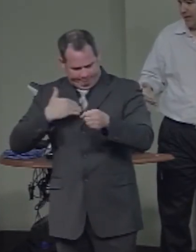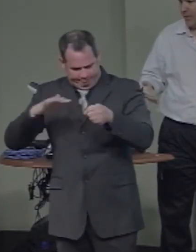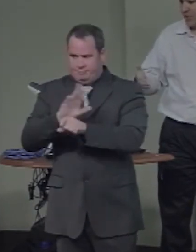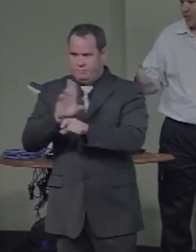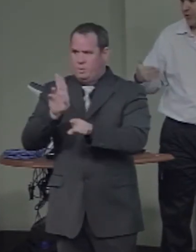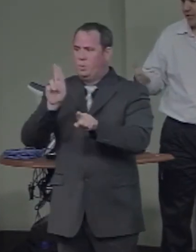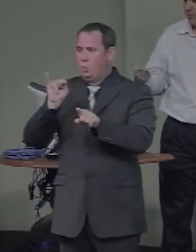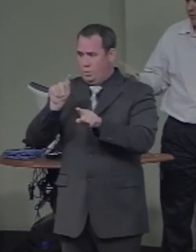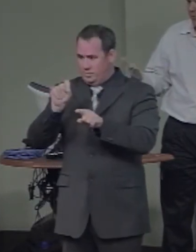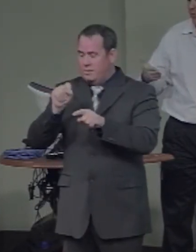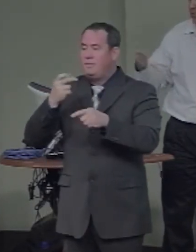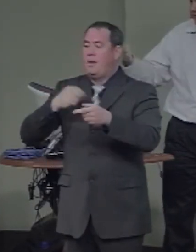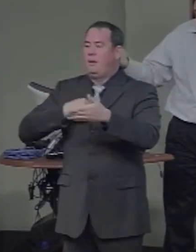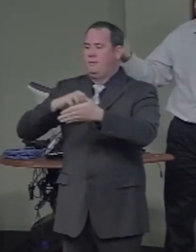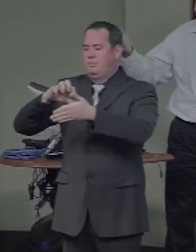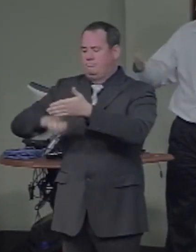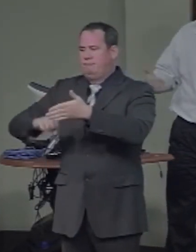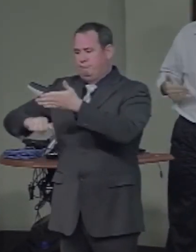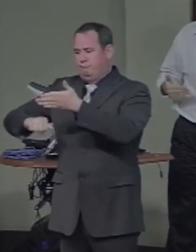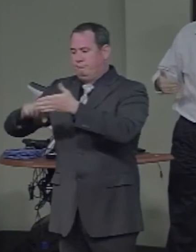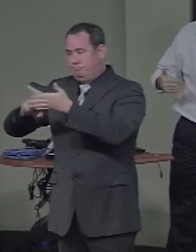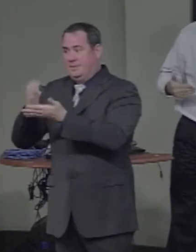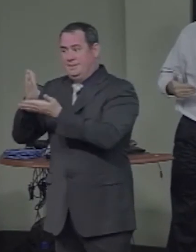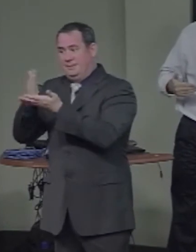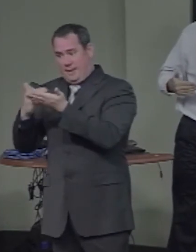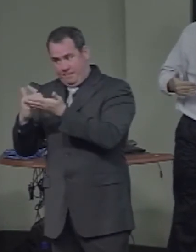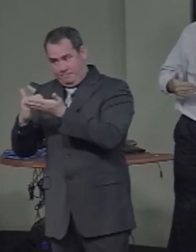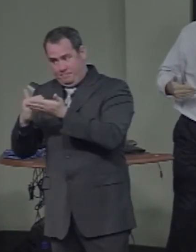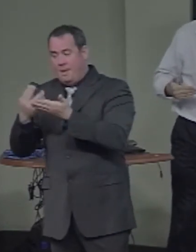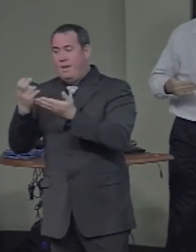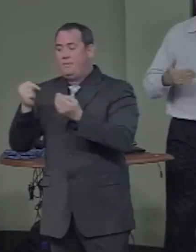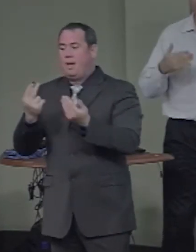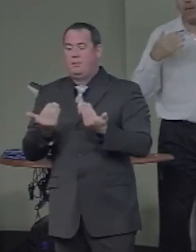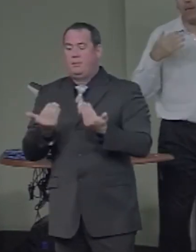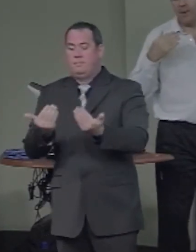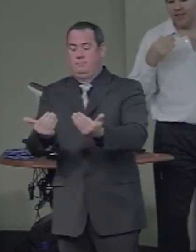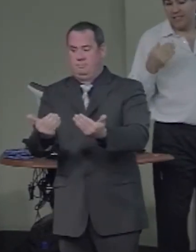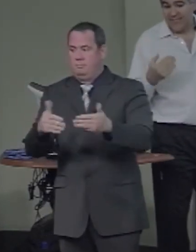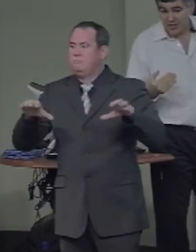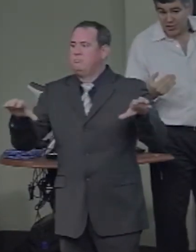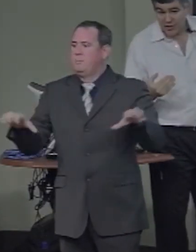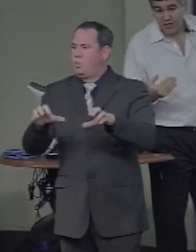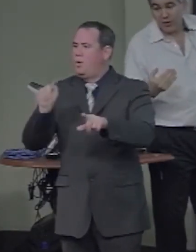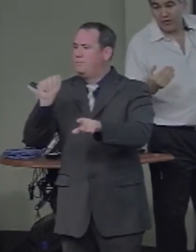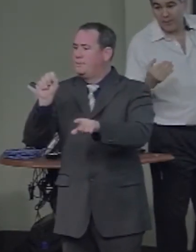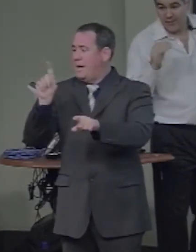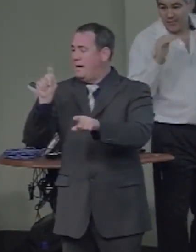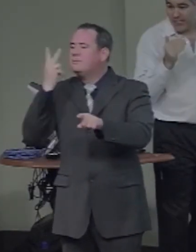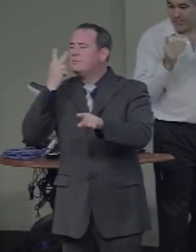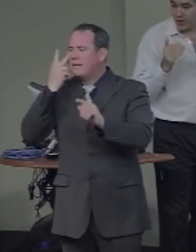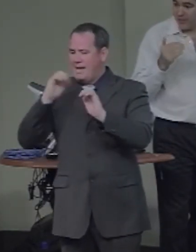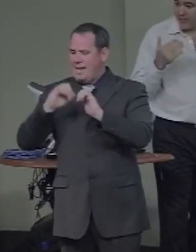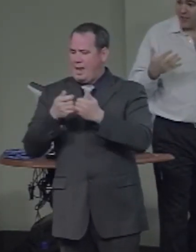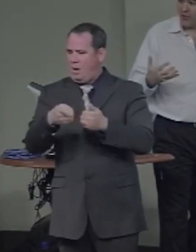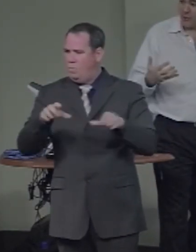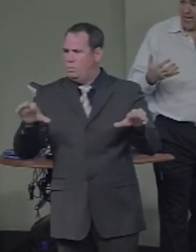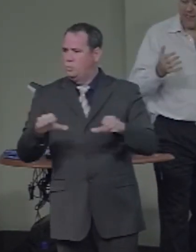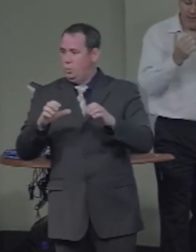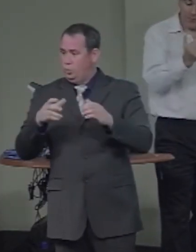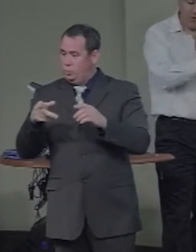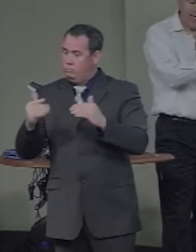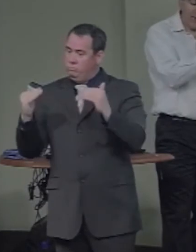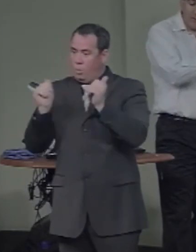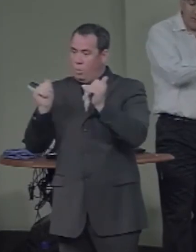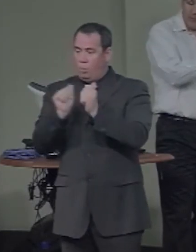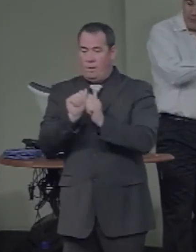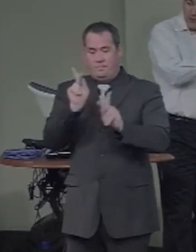stimuli, and measuring its performance on these different classes. But the lesions are going to be spatially constrained.